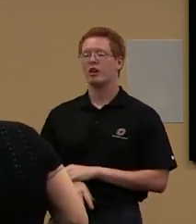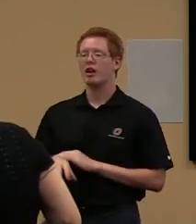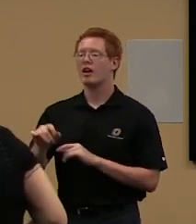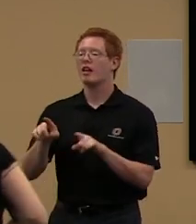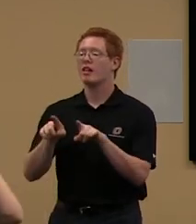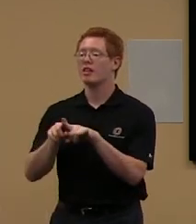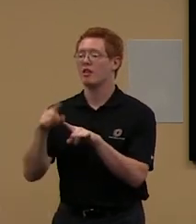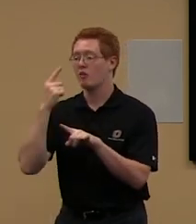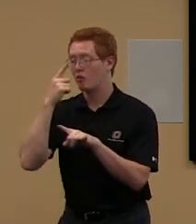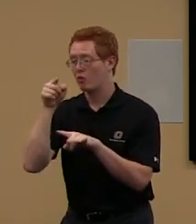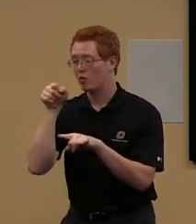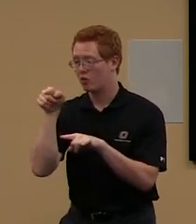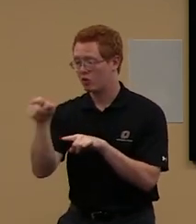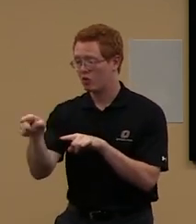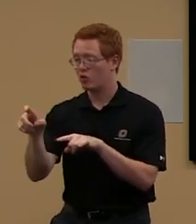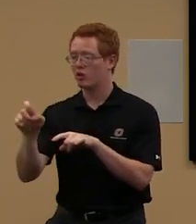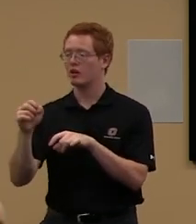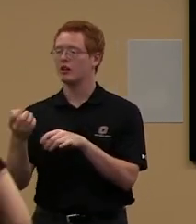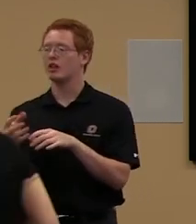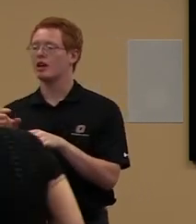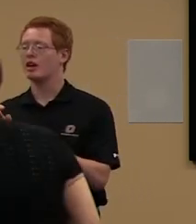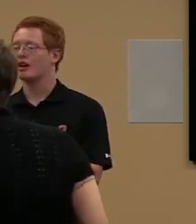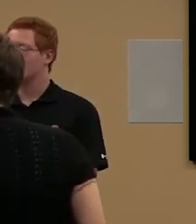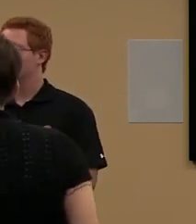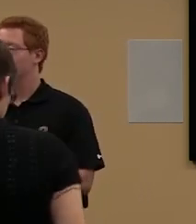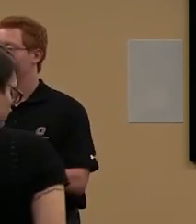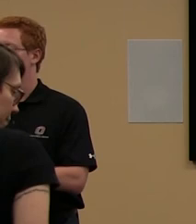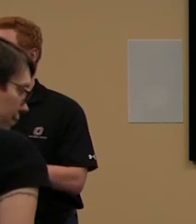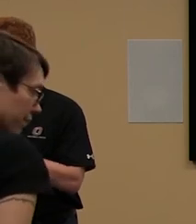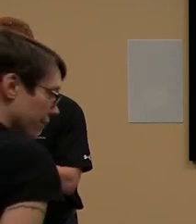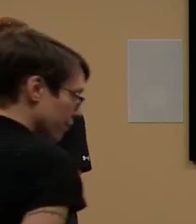And then for you, all you need to do is submit the information.